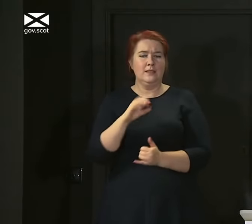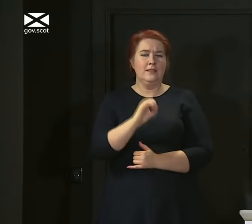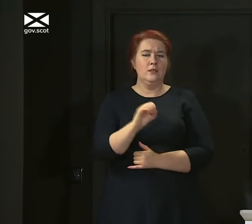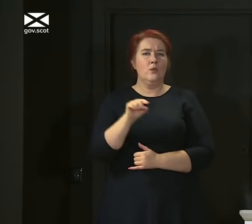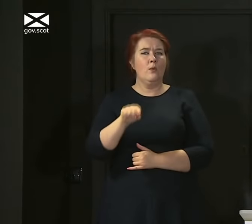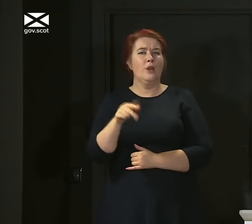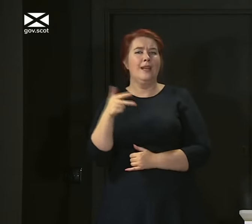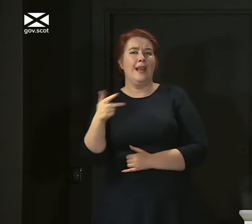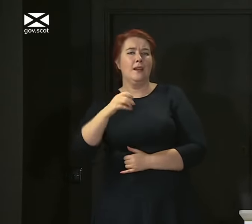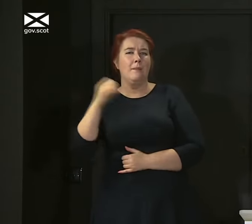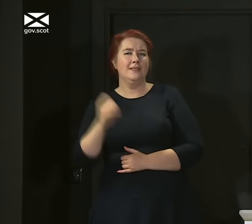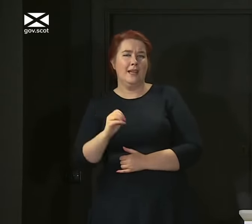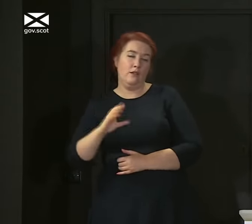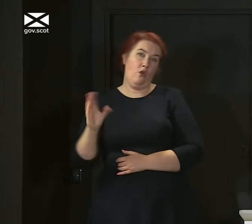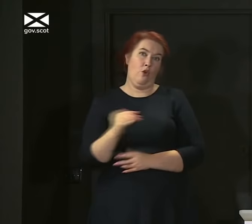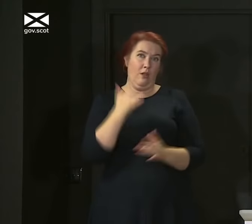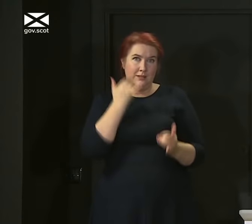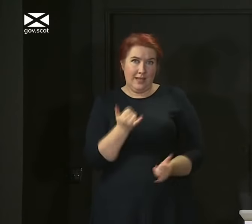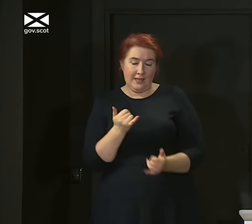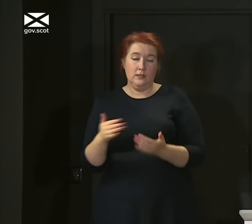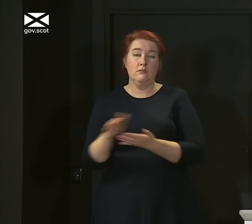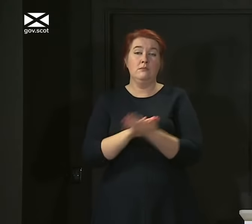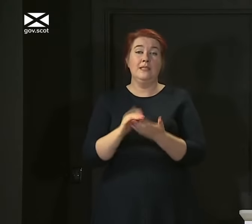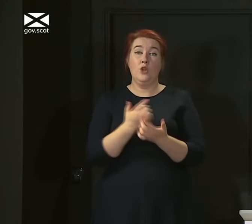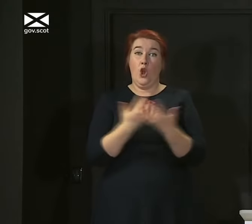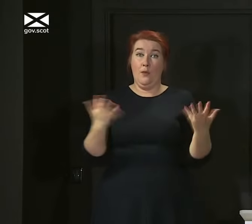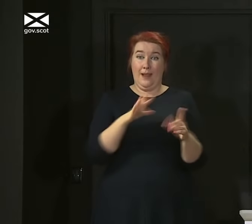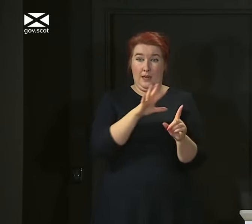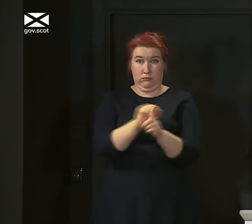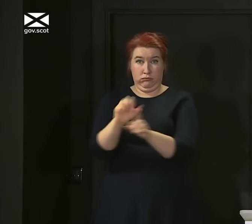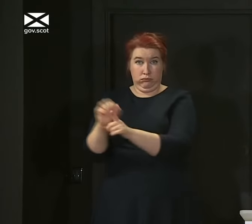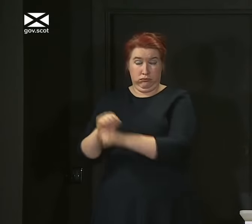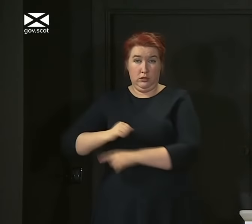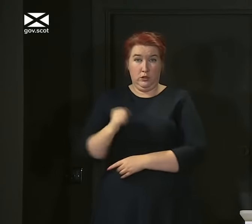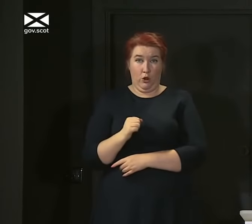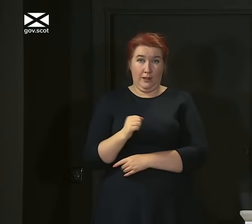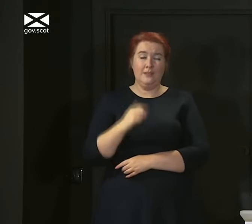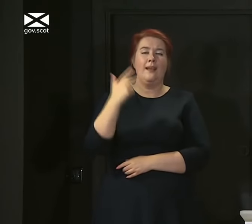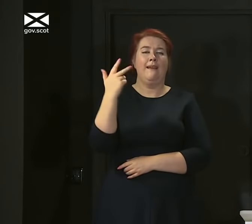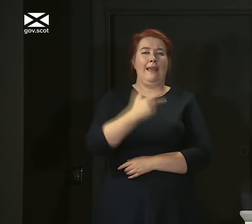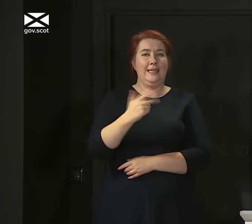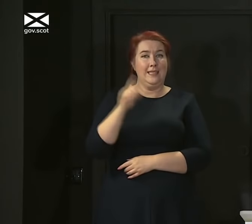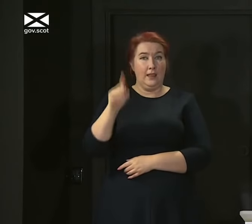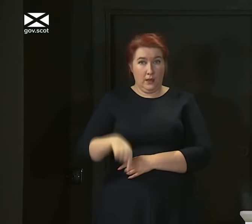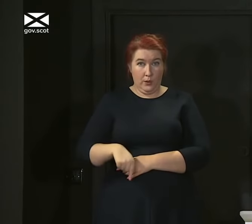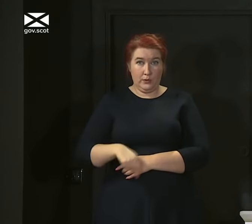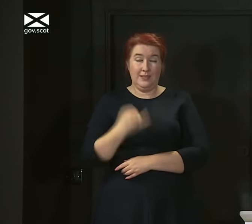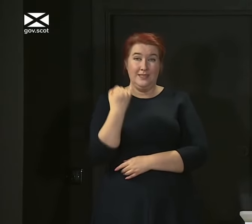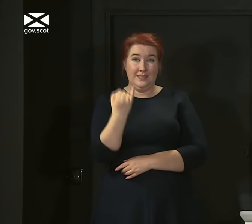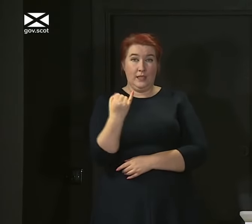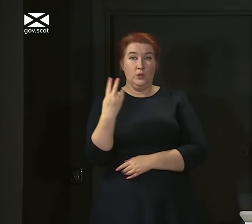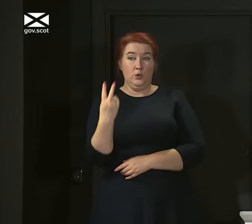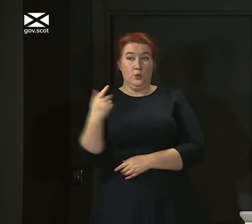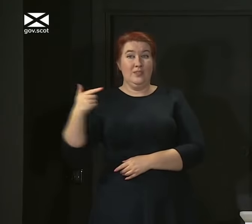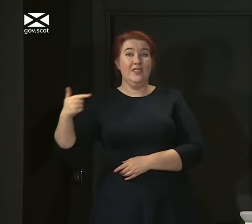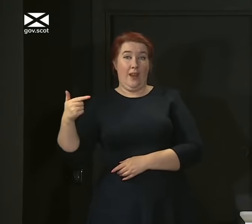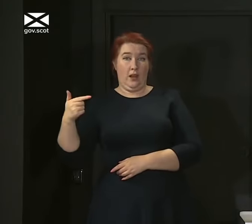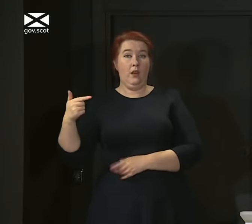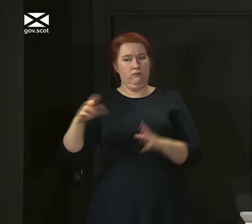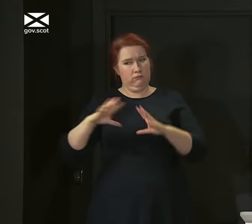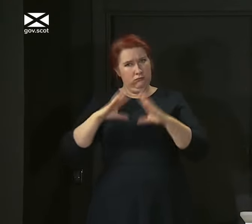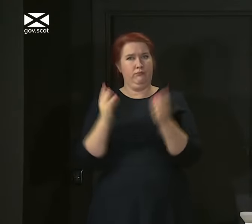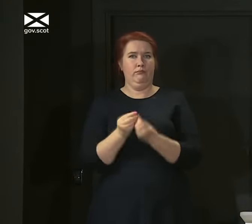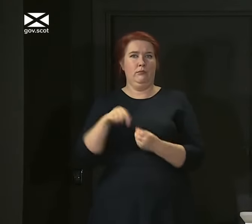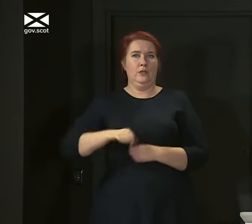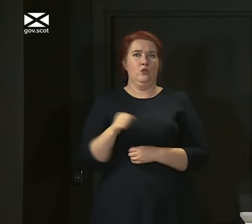newly tested yesterday, and it takes the total number of cases in Scotland now to 18,627. And I'm going to come back and